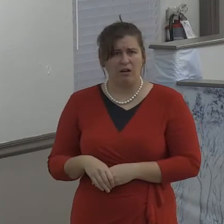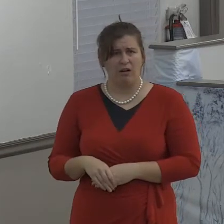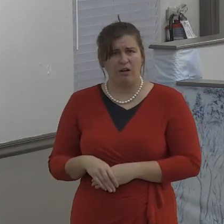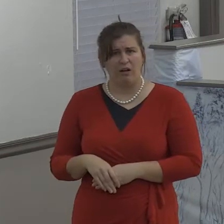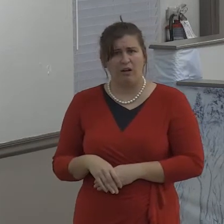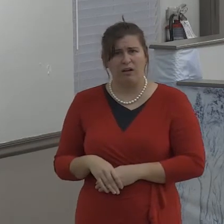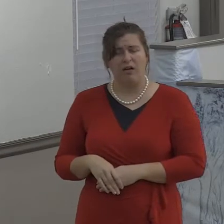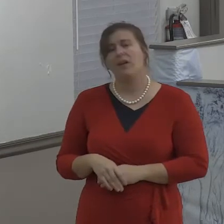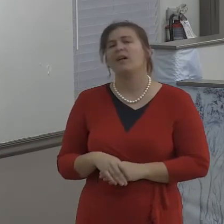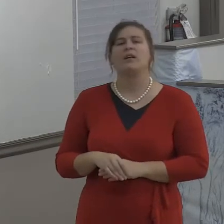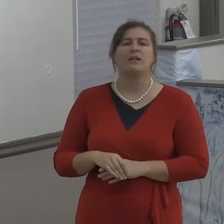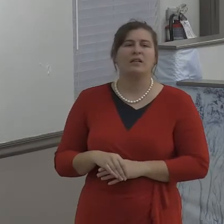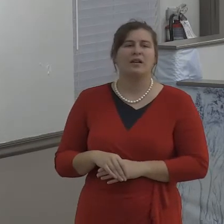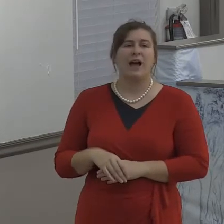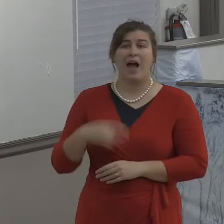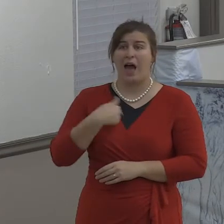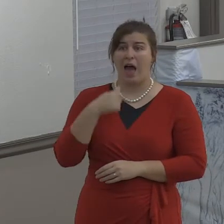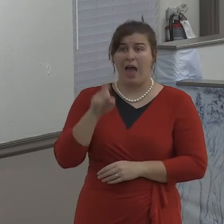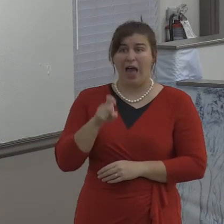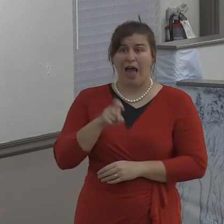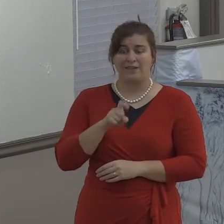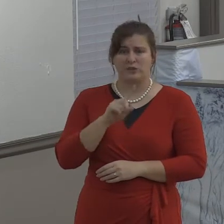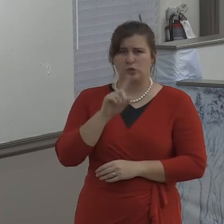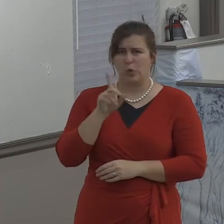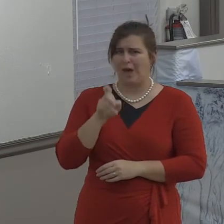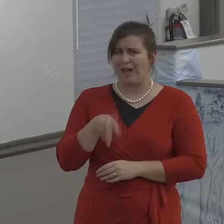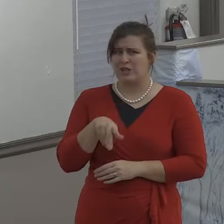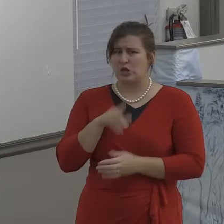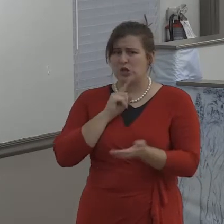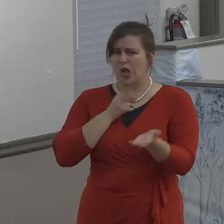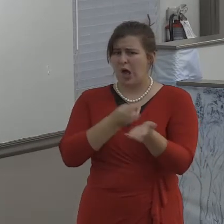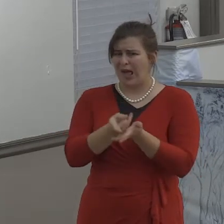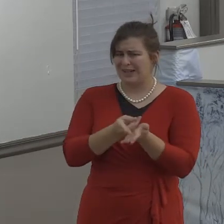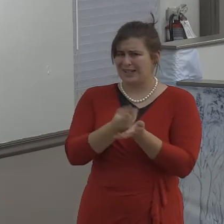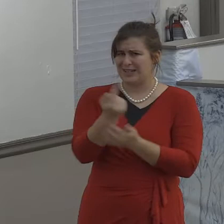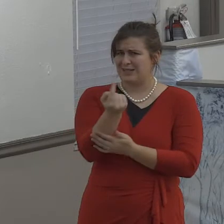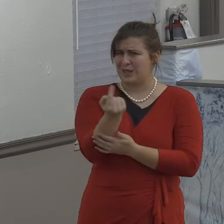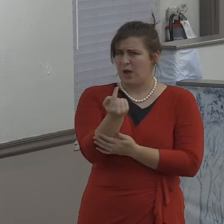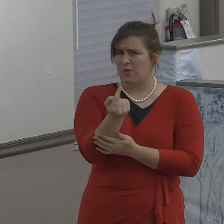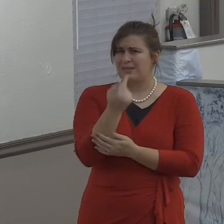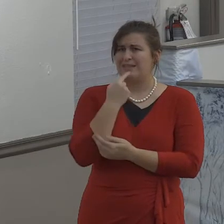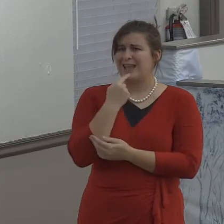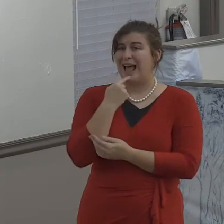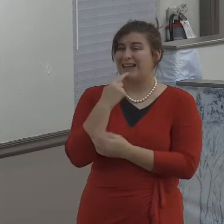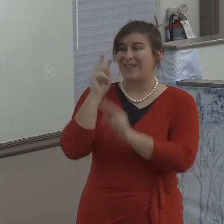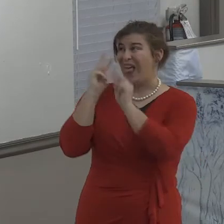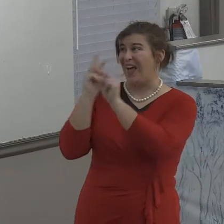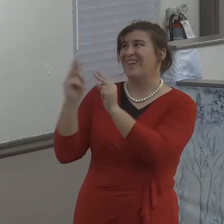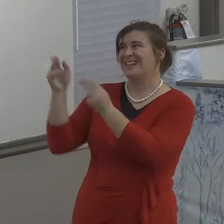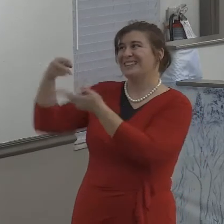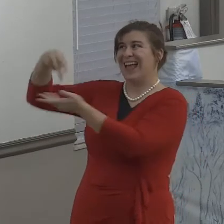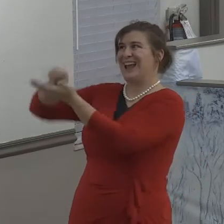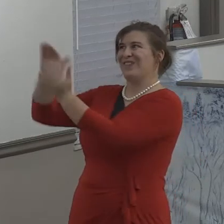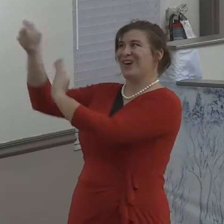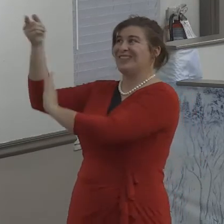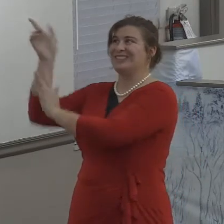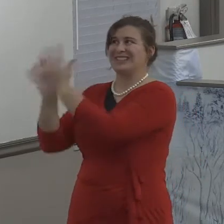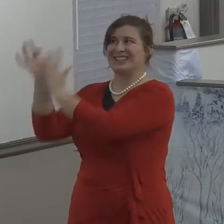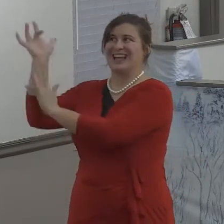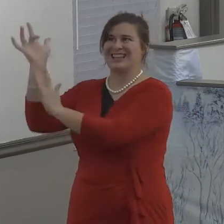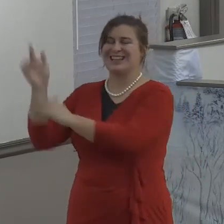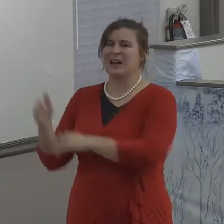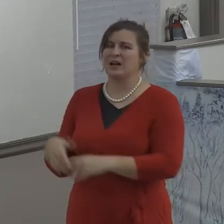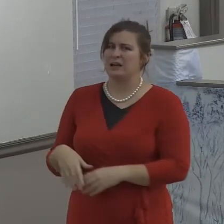judge. I also know that at the judgment seat of Christ, Christians are going to get exactly what they